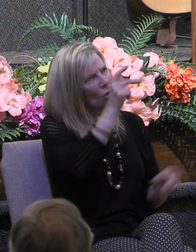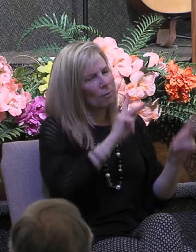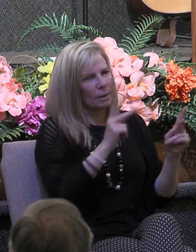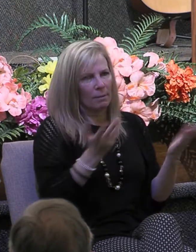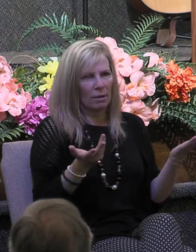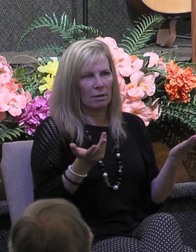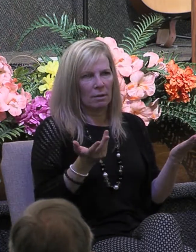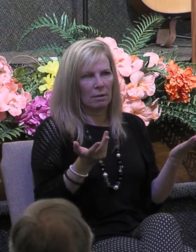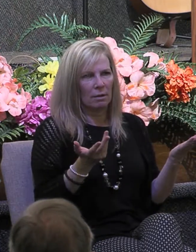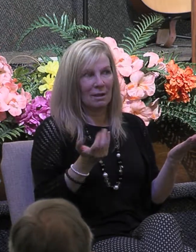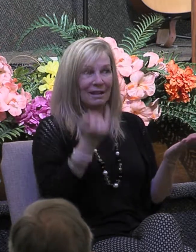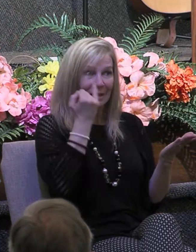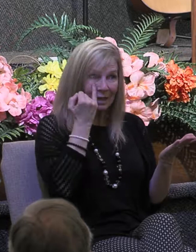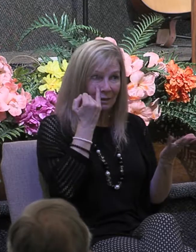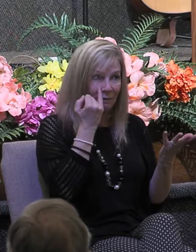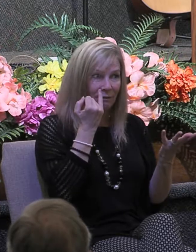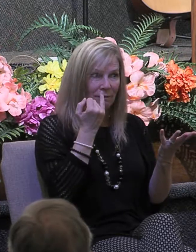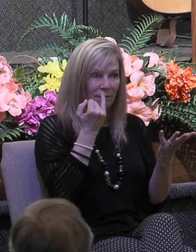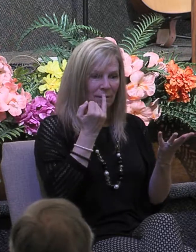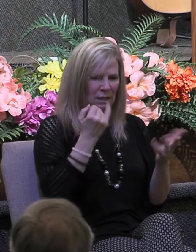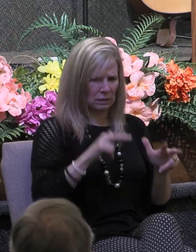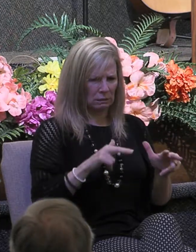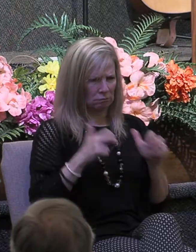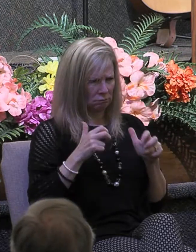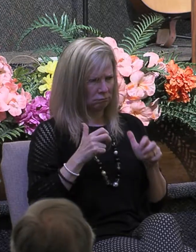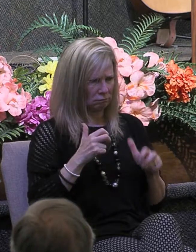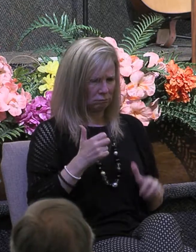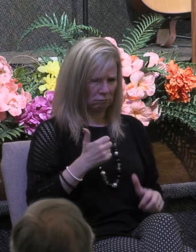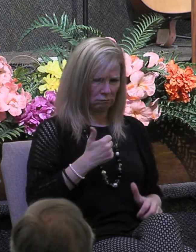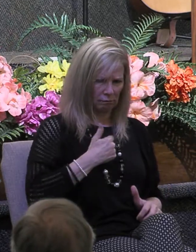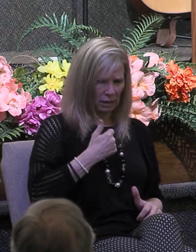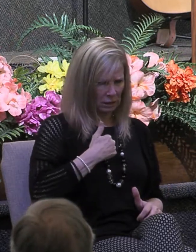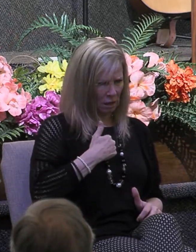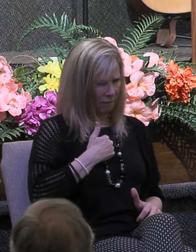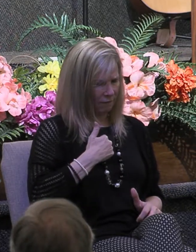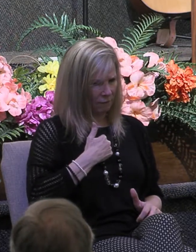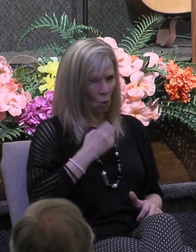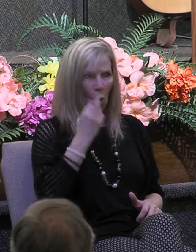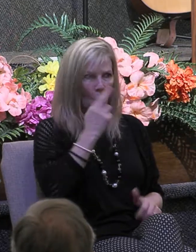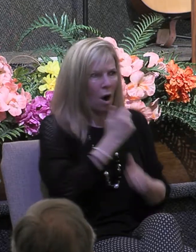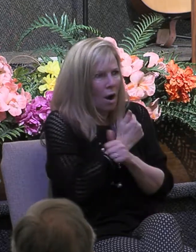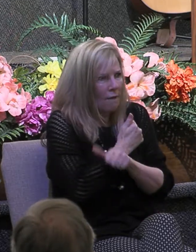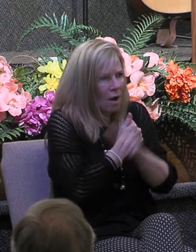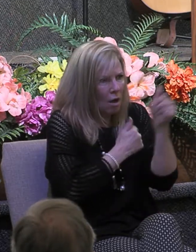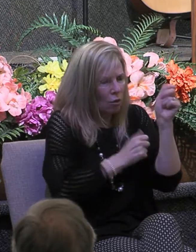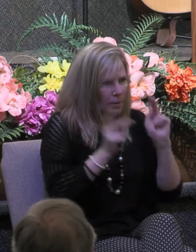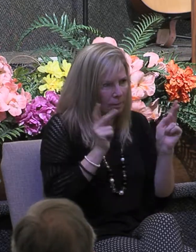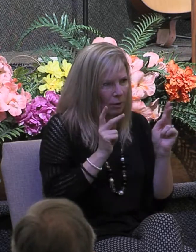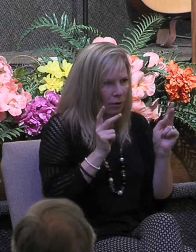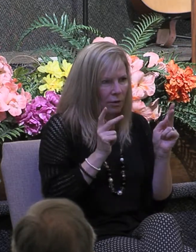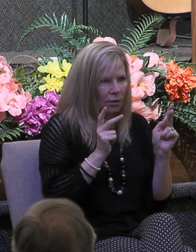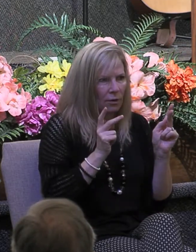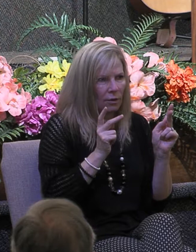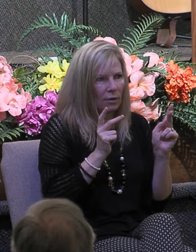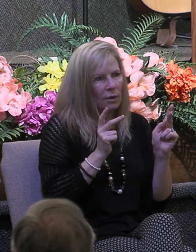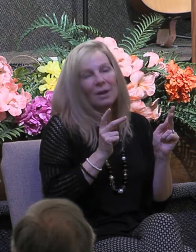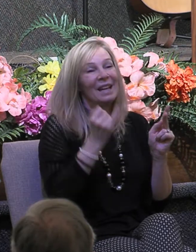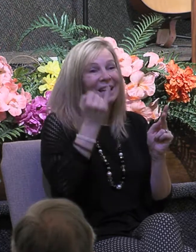motivated by sinful love for yourself or godly love for others and where it is motivated by sin then all you need to do is